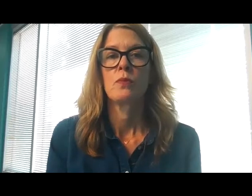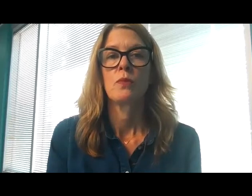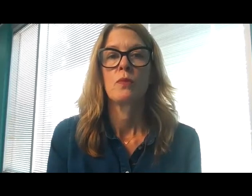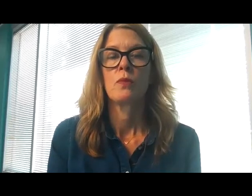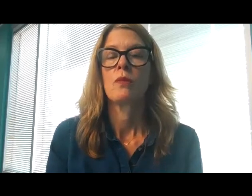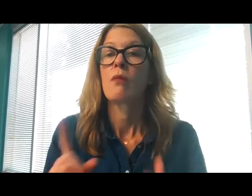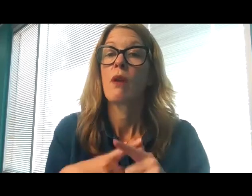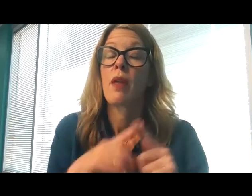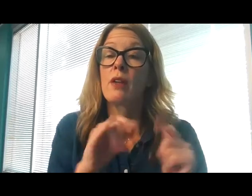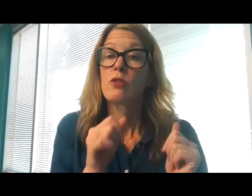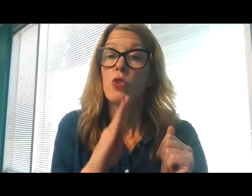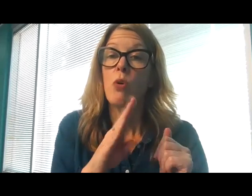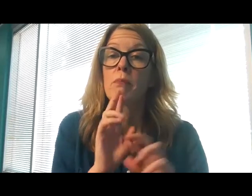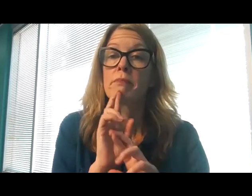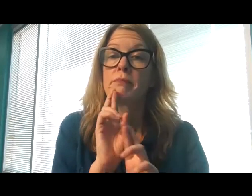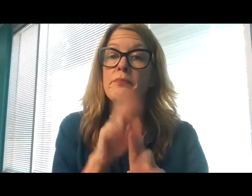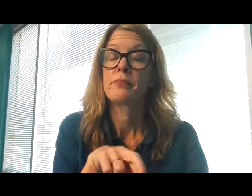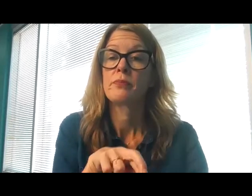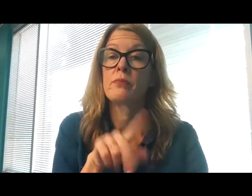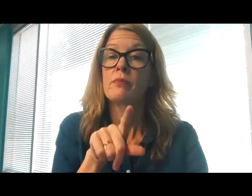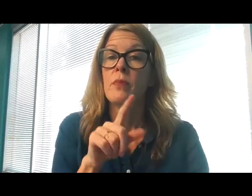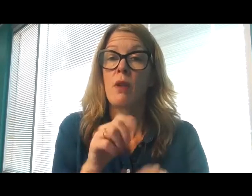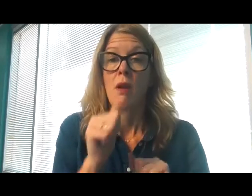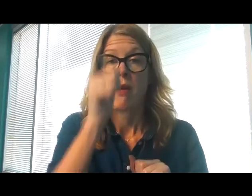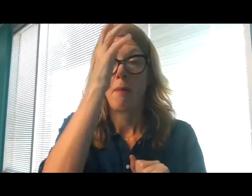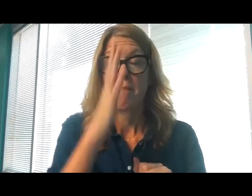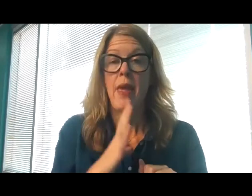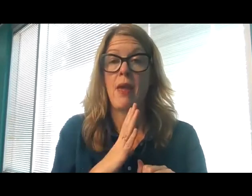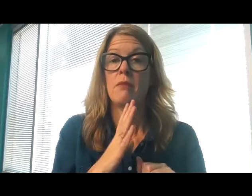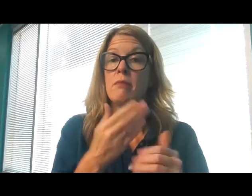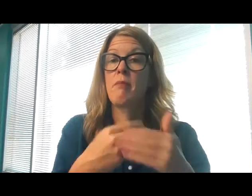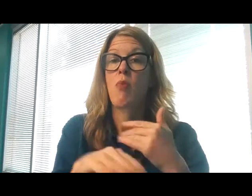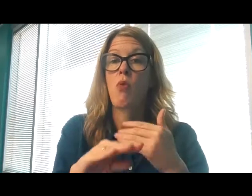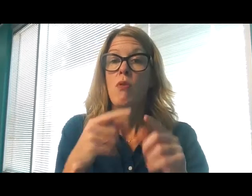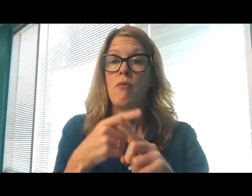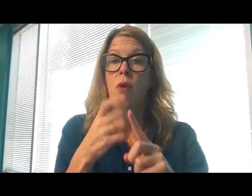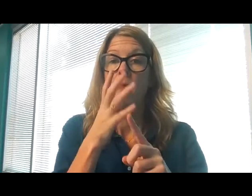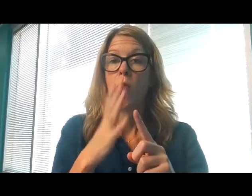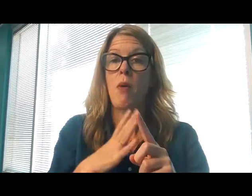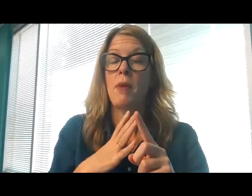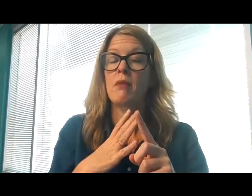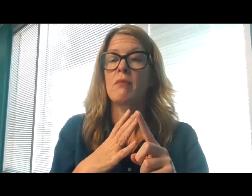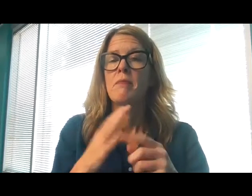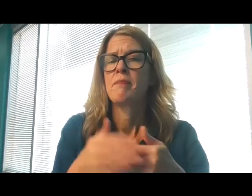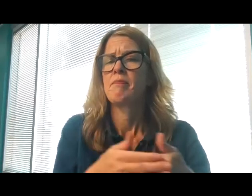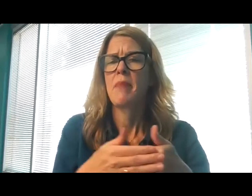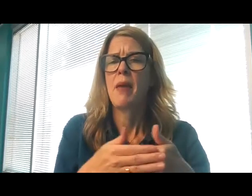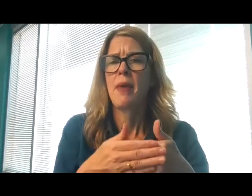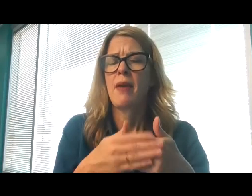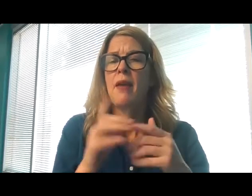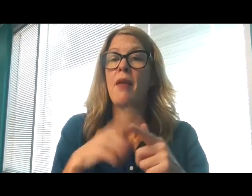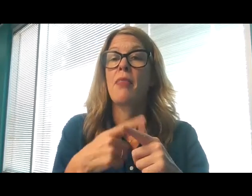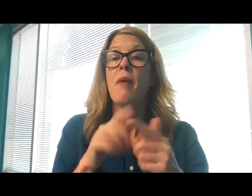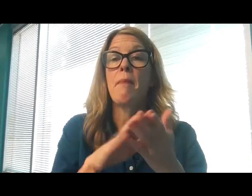Then Job answered, A mortal born of a woman, few of days and full of trouble, comes up like a flower and